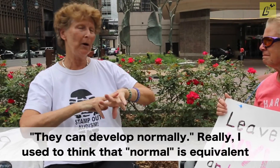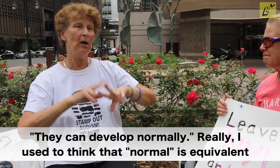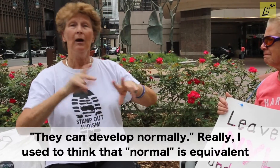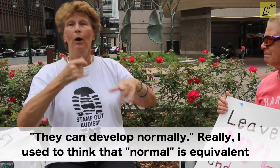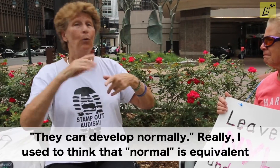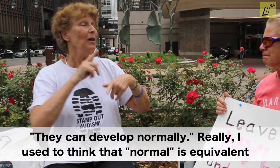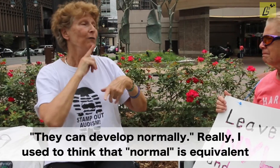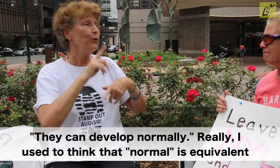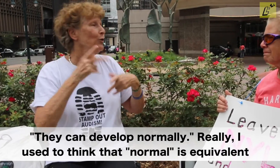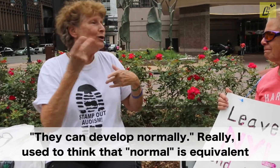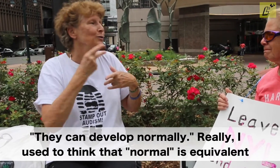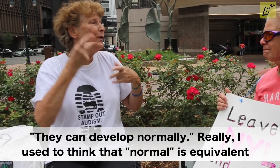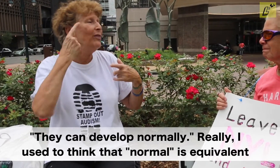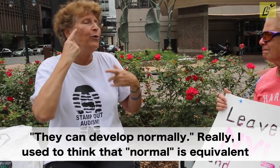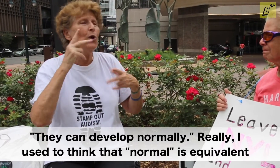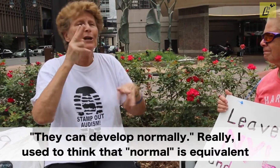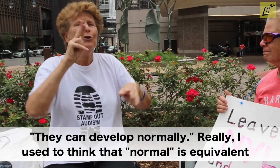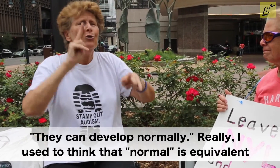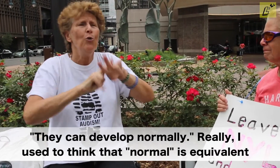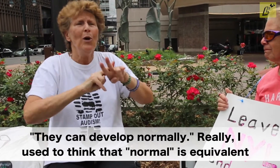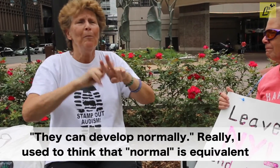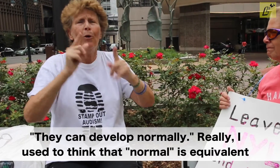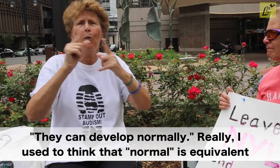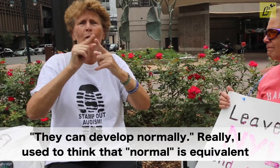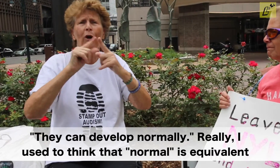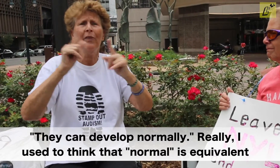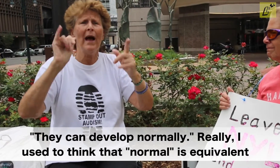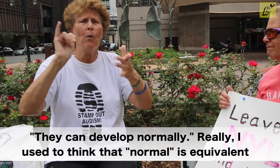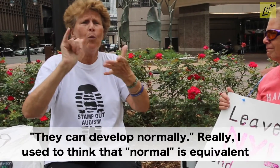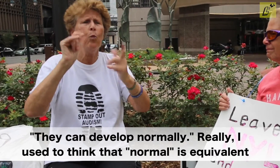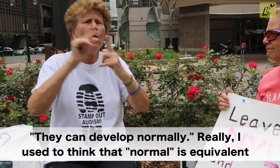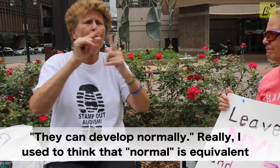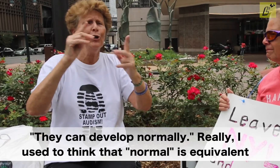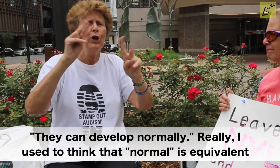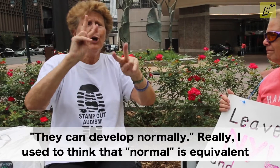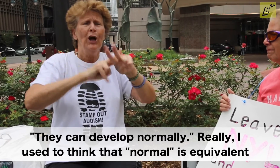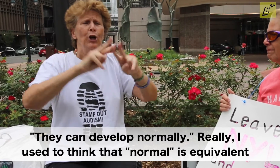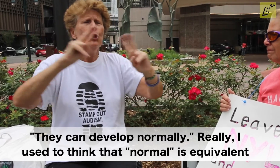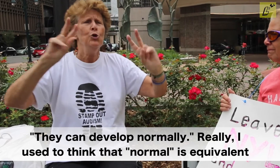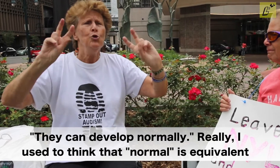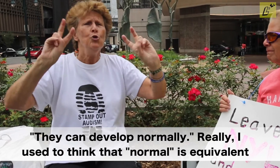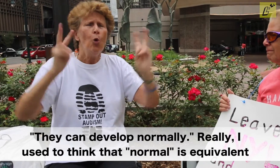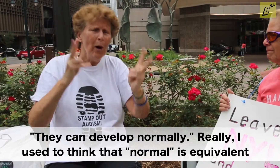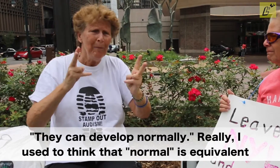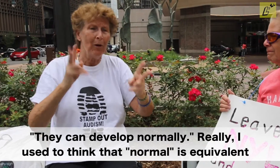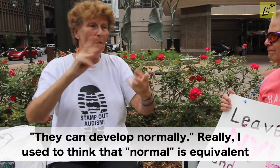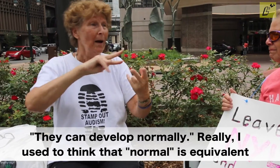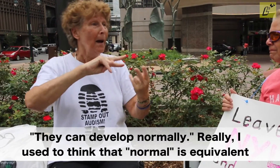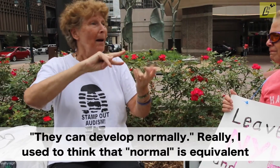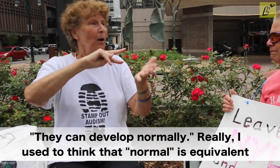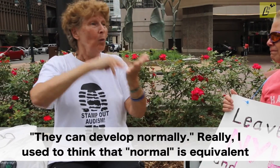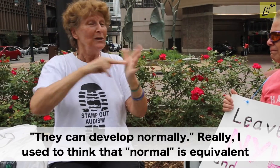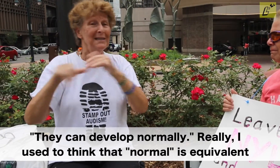Well of course we thought that word normal was